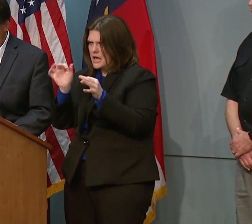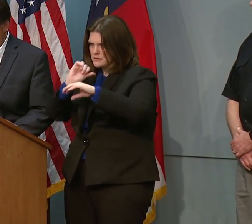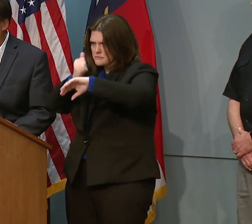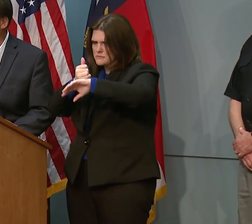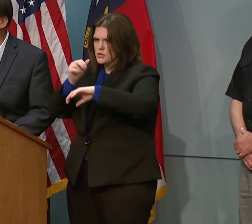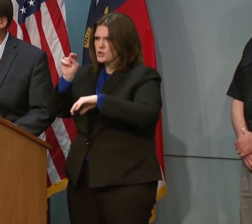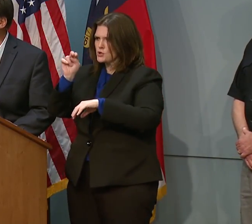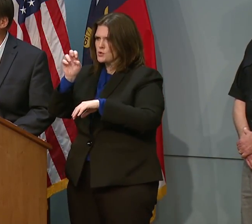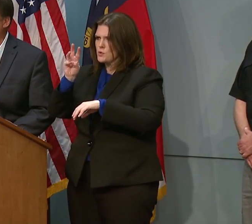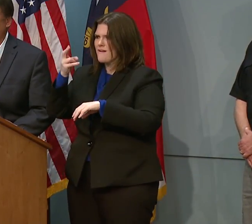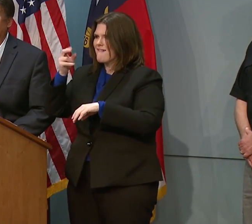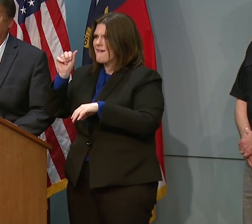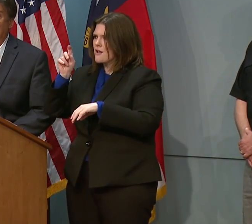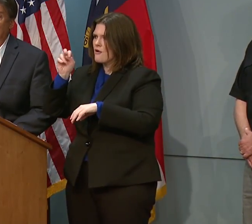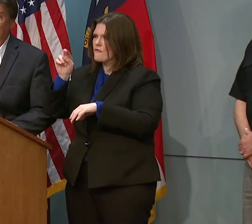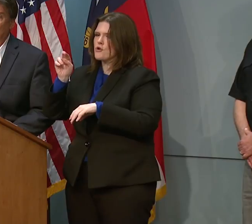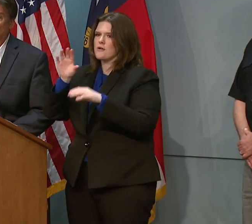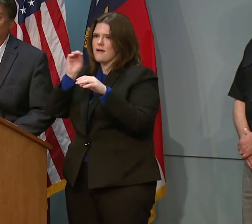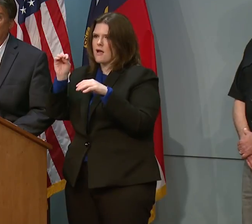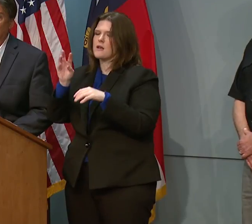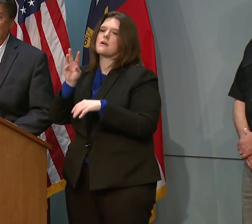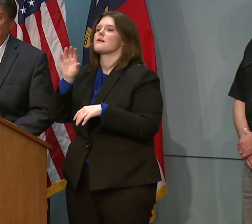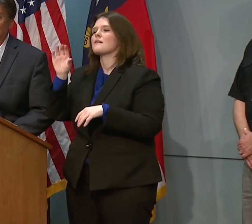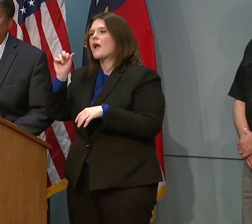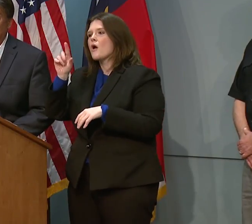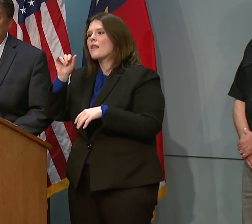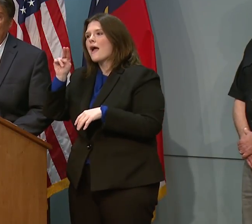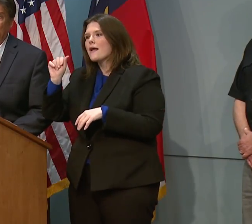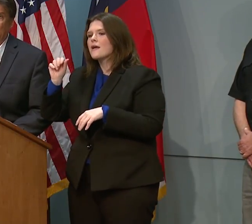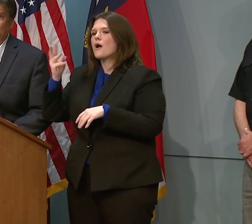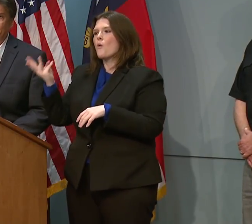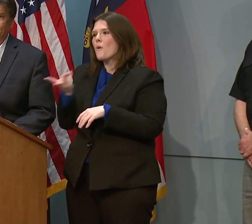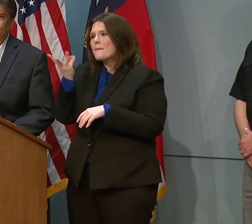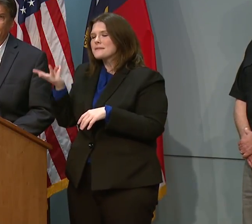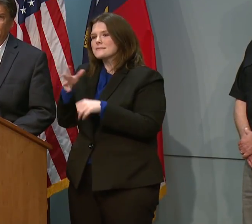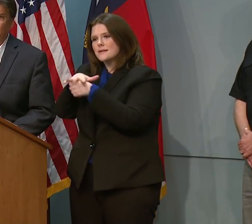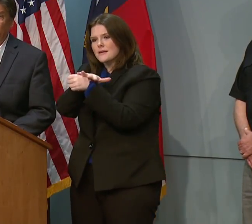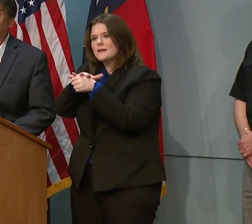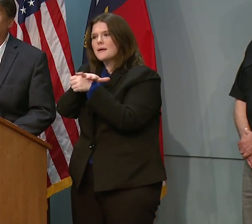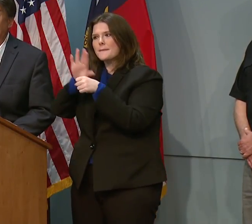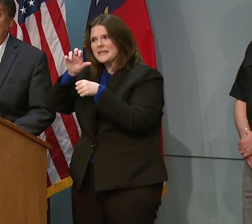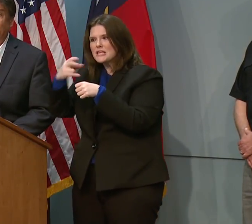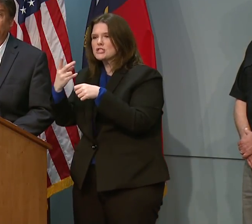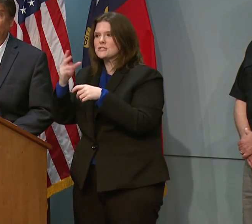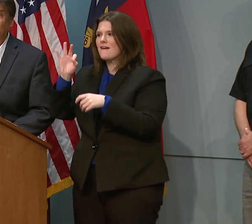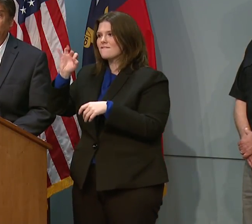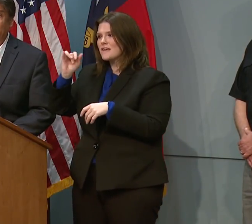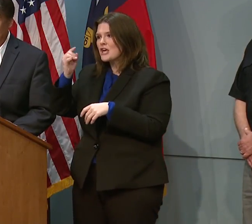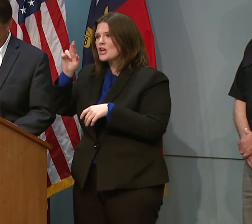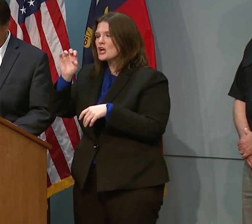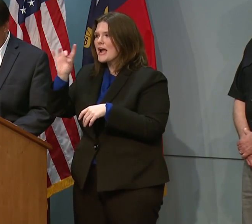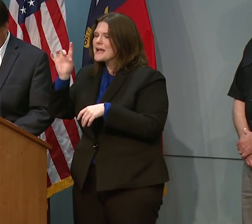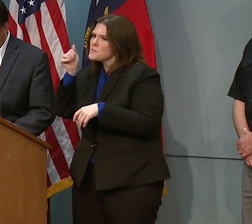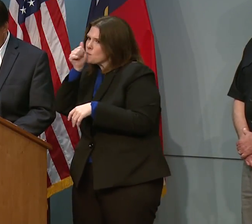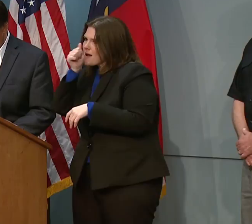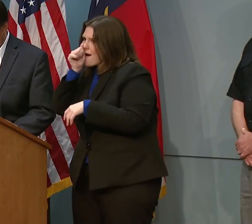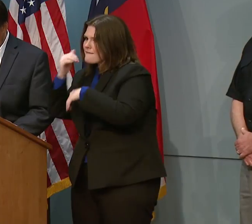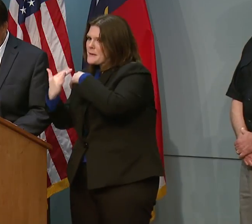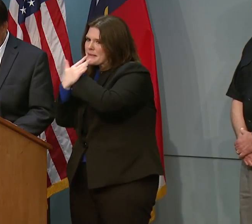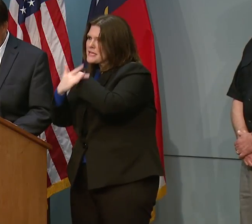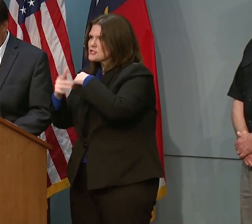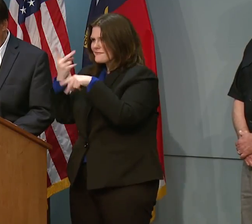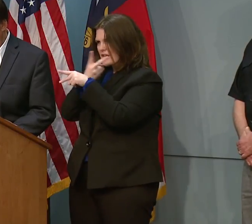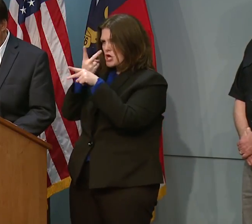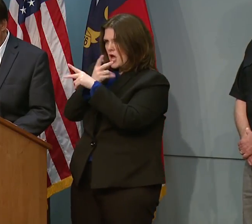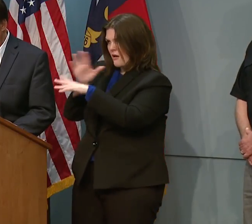Hanover County. They've got, of course, Carolina Beach, Wilmington Beaches, Figure 8 Island, a private beach, and several others.